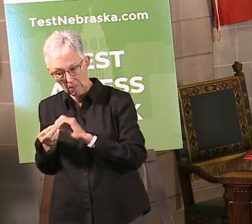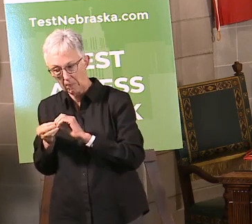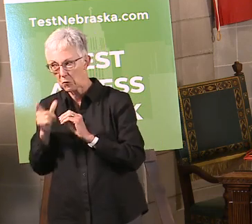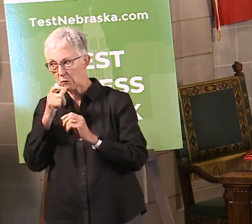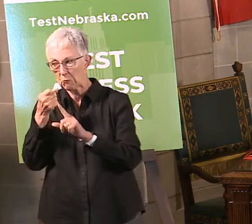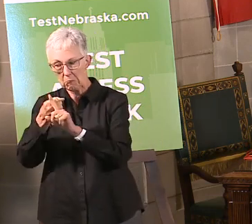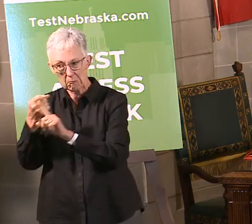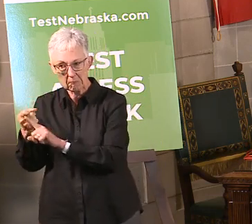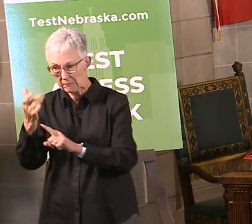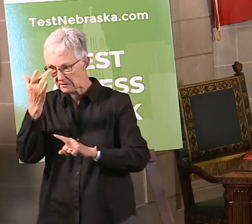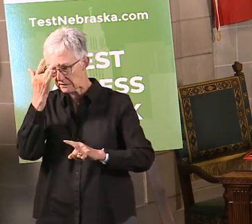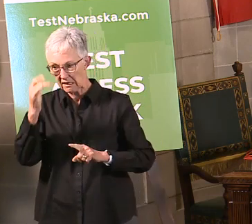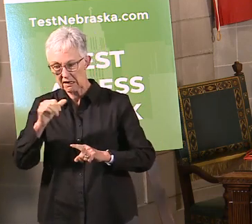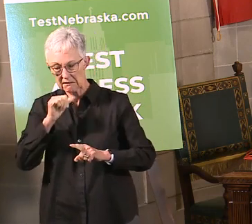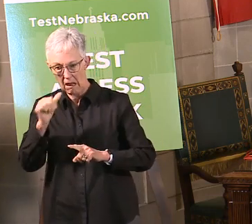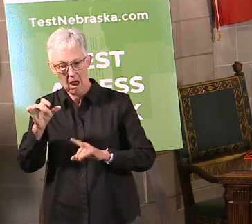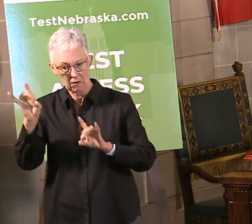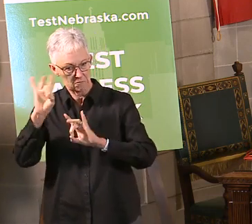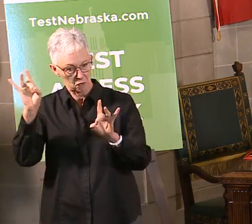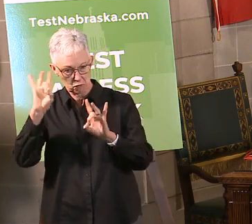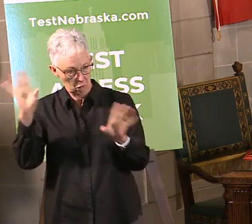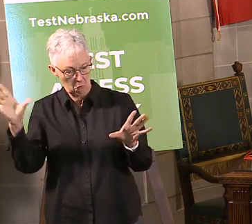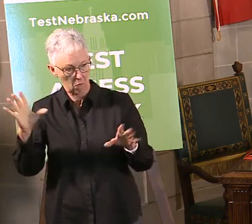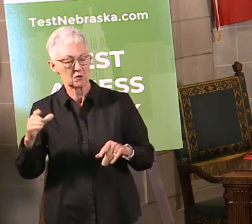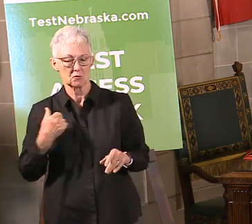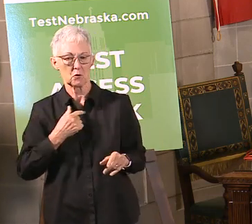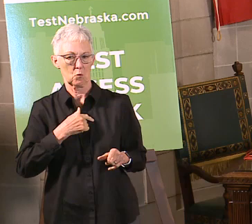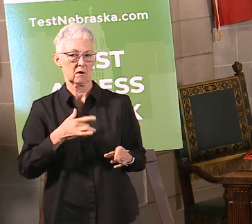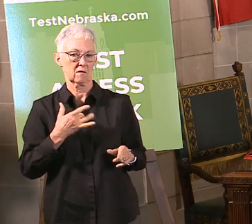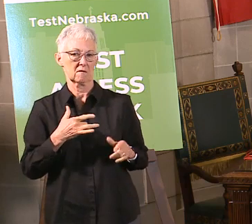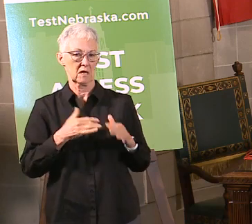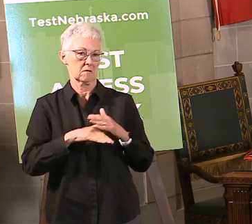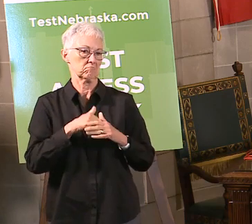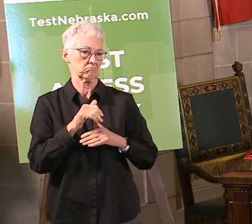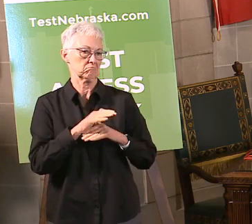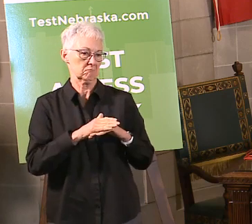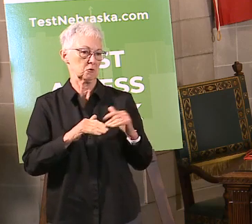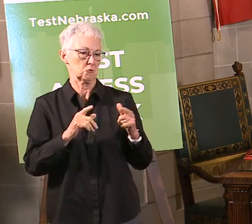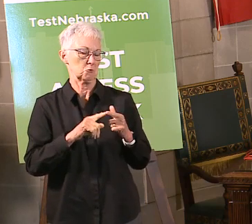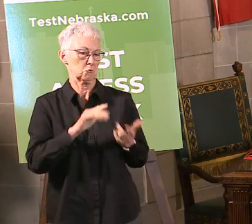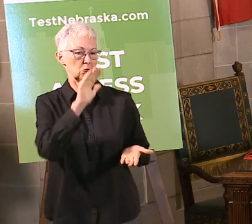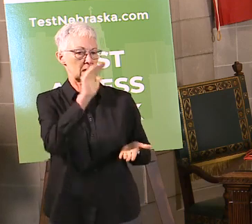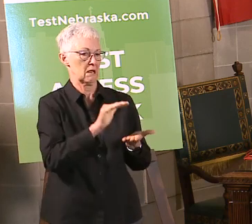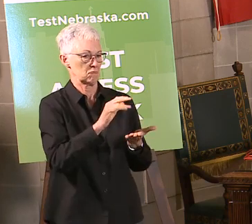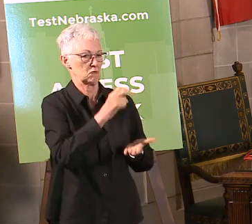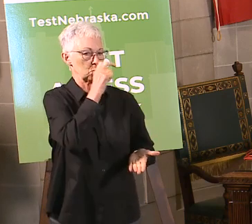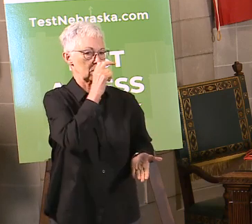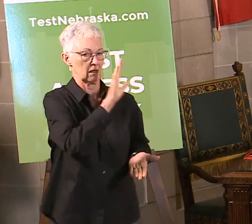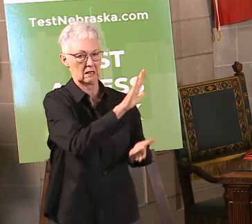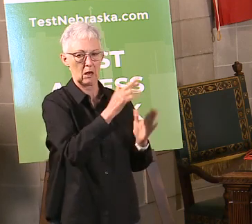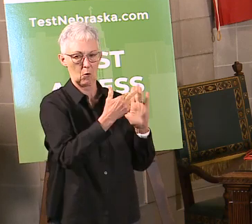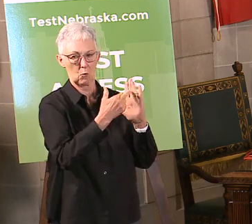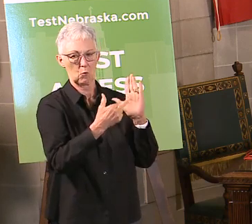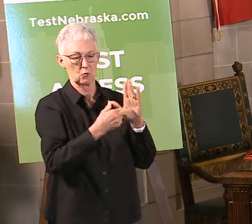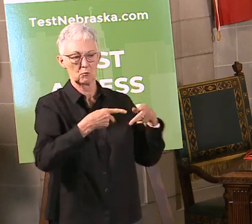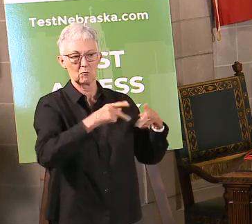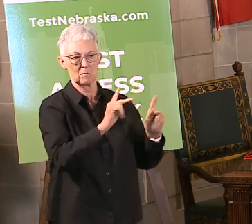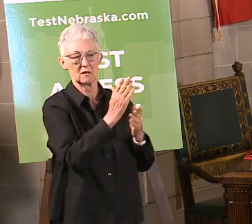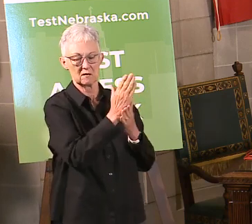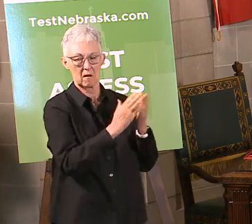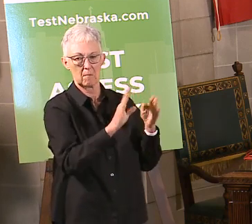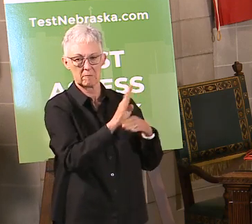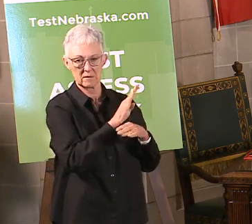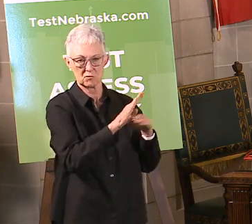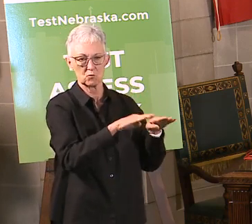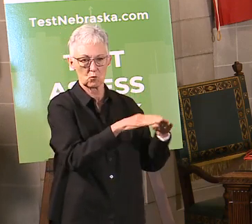look at the data with regard to it, we feel very comfortable with regard to loosening the restrictions in those public health departments. So, again, those